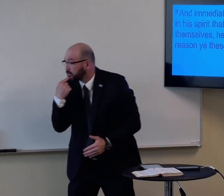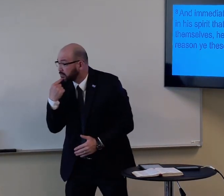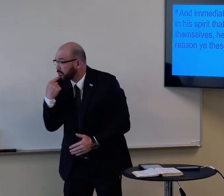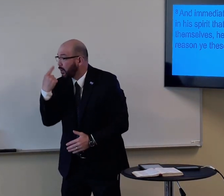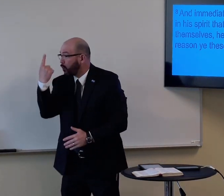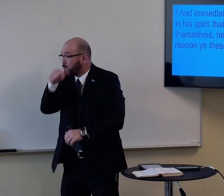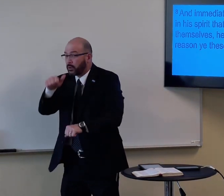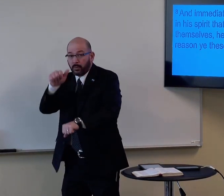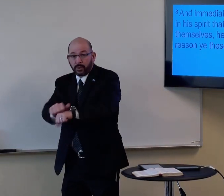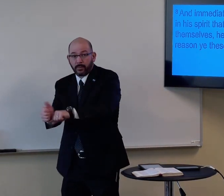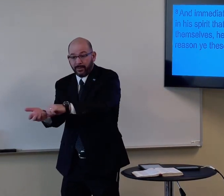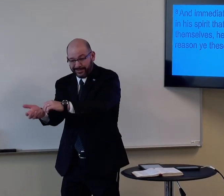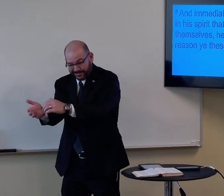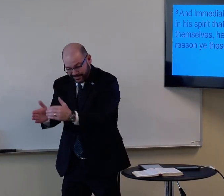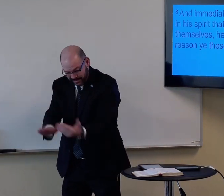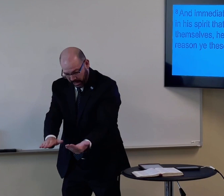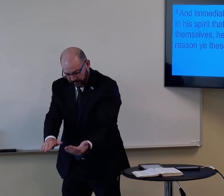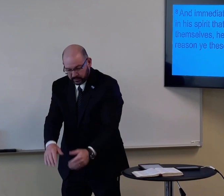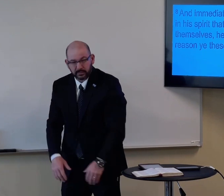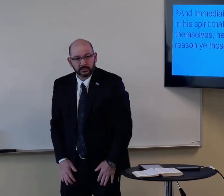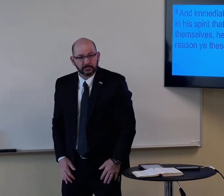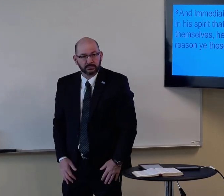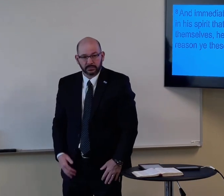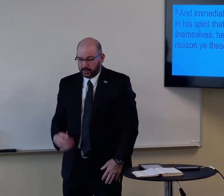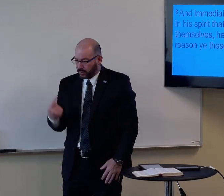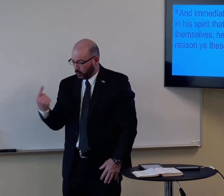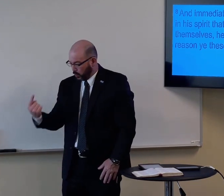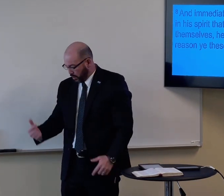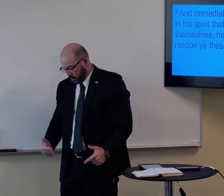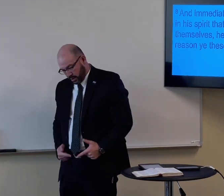The Bible says, I'll have an appointment with death.